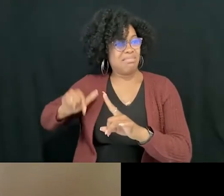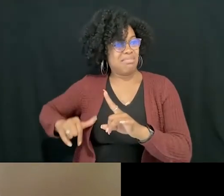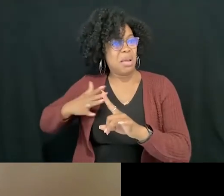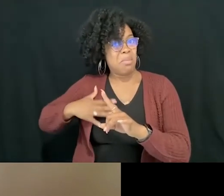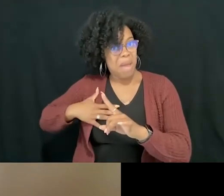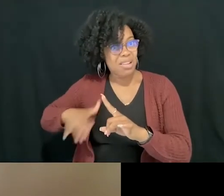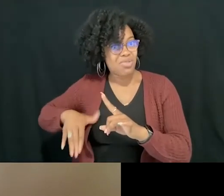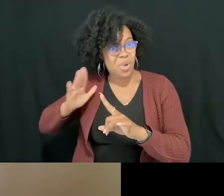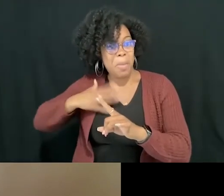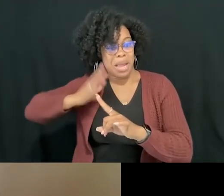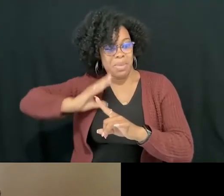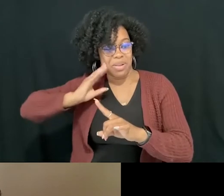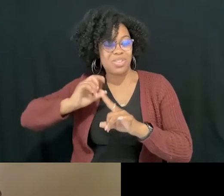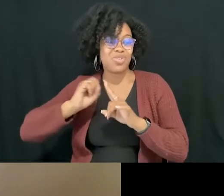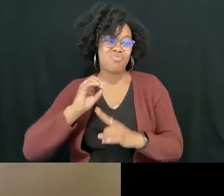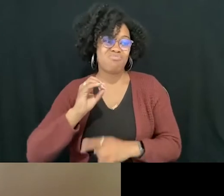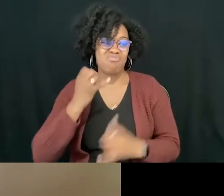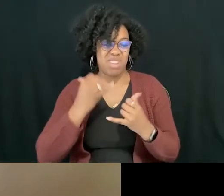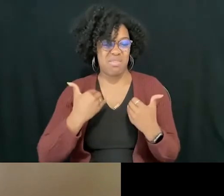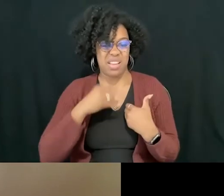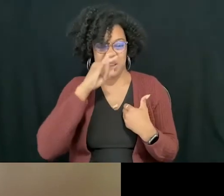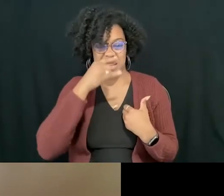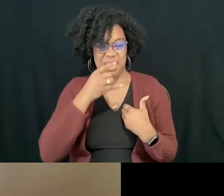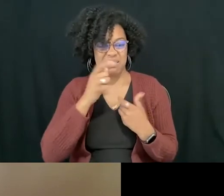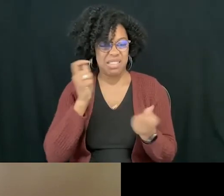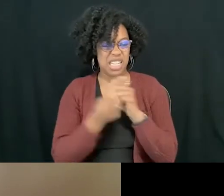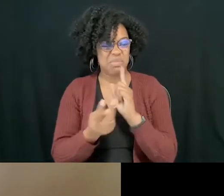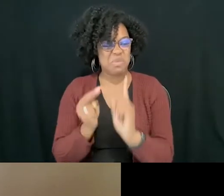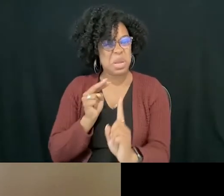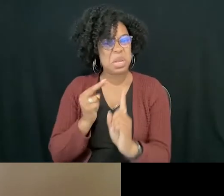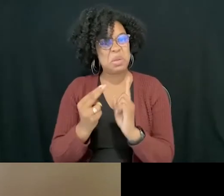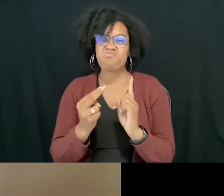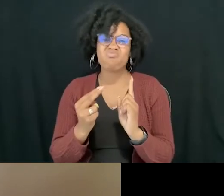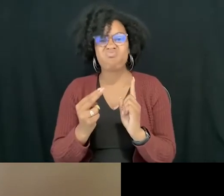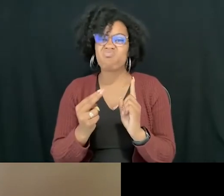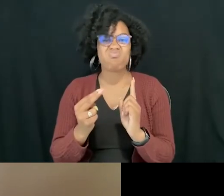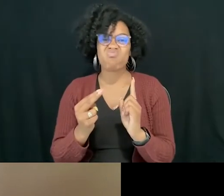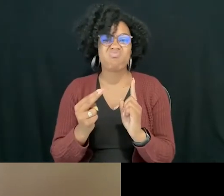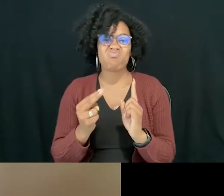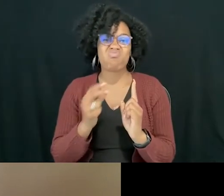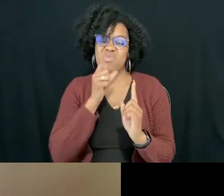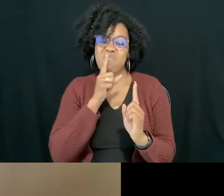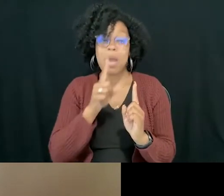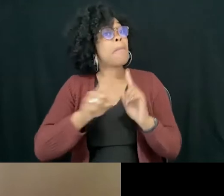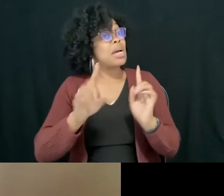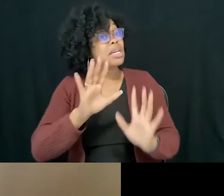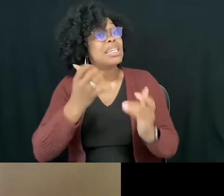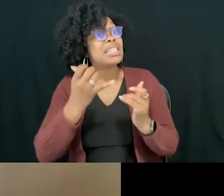like having a kid has made me sort of change my perspective. The one thing I'll say, though, is that has made me more empathic or